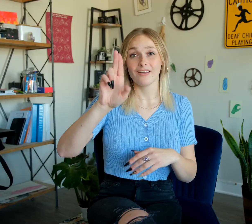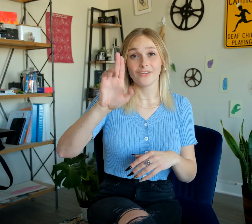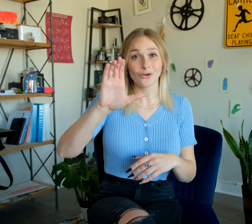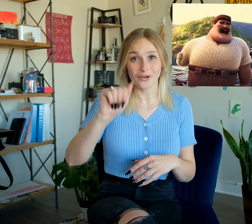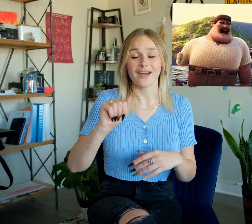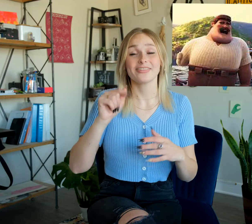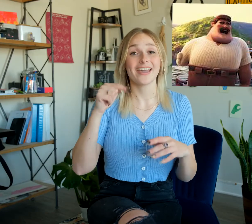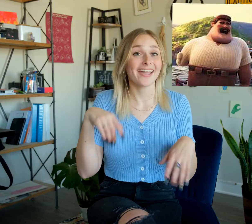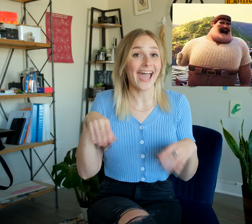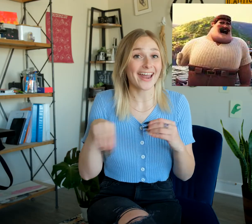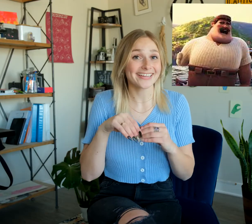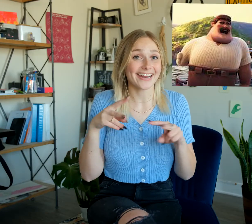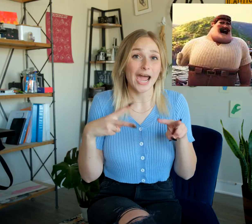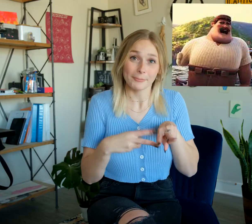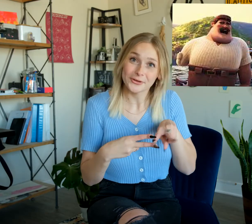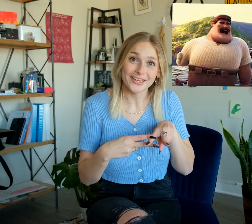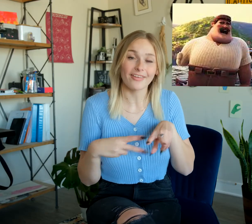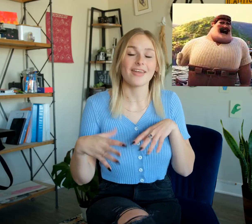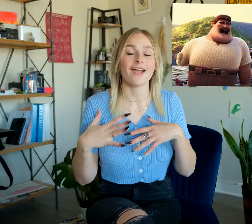Luca. They added an LPT in there.